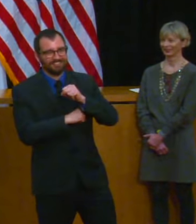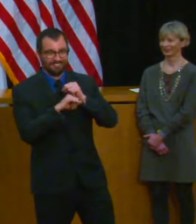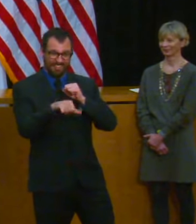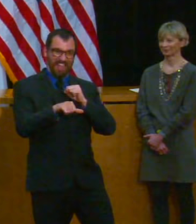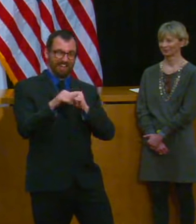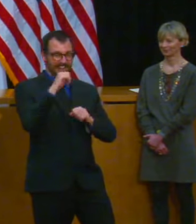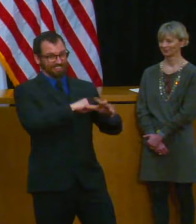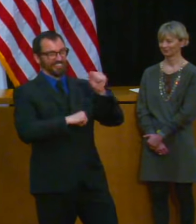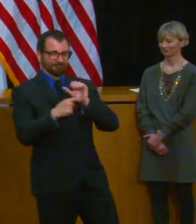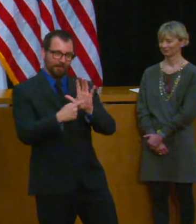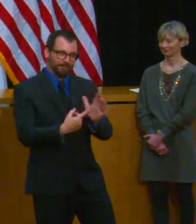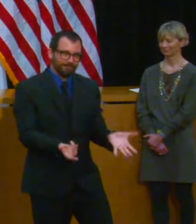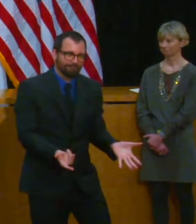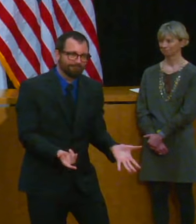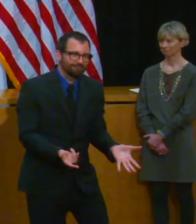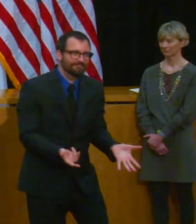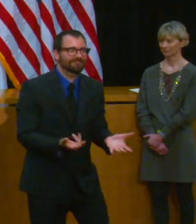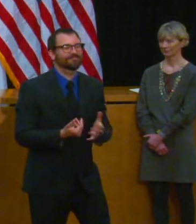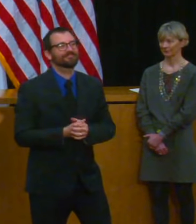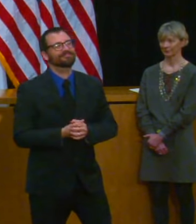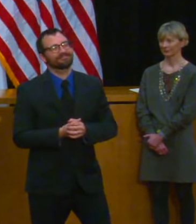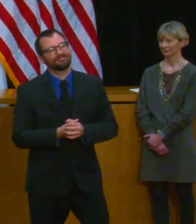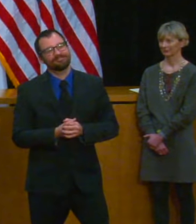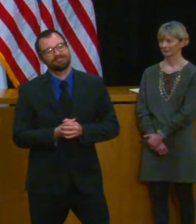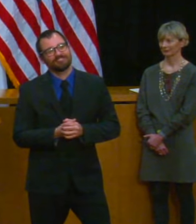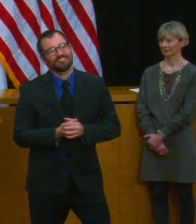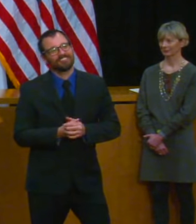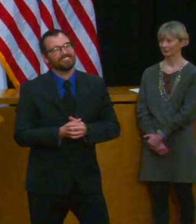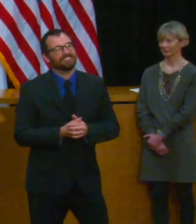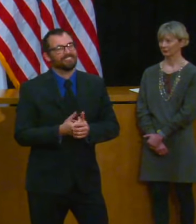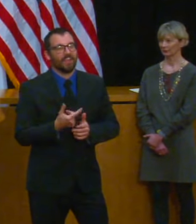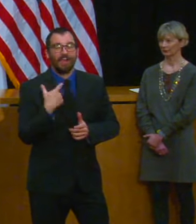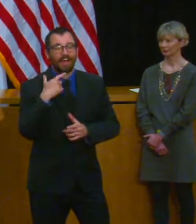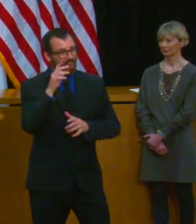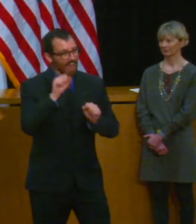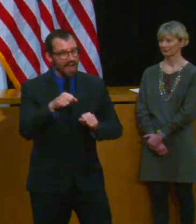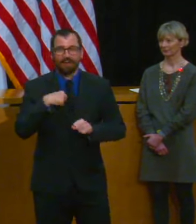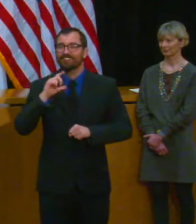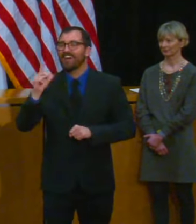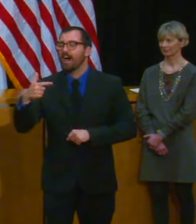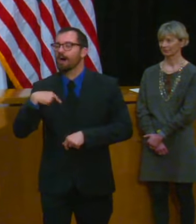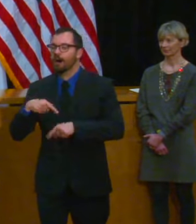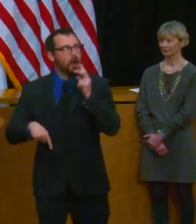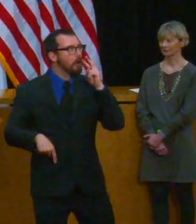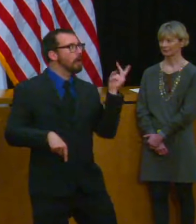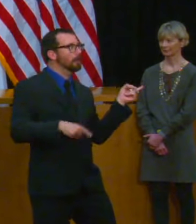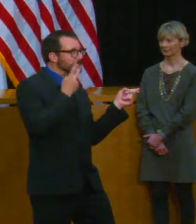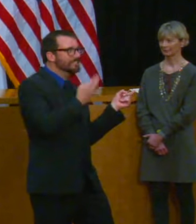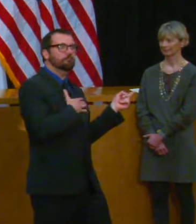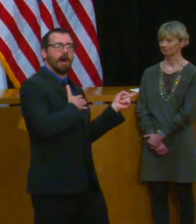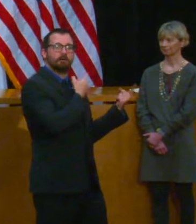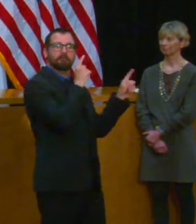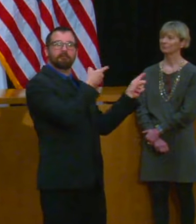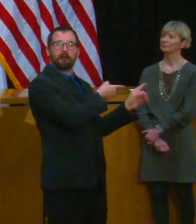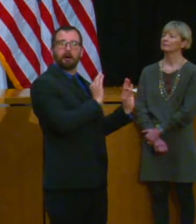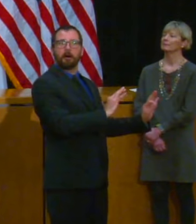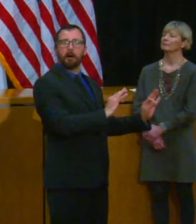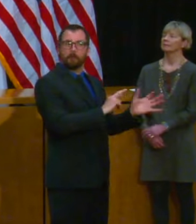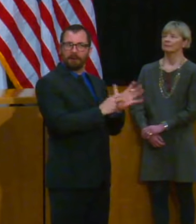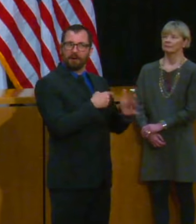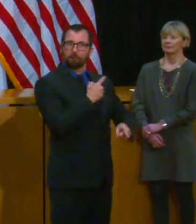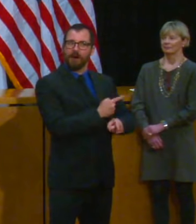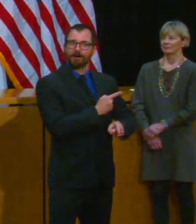worked What I would say is what we've said before about this, which is This is a novel